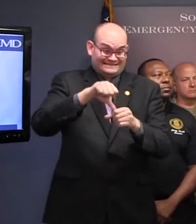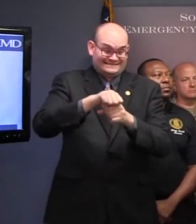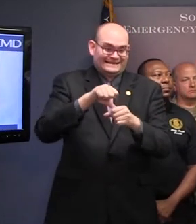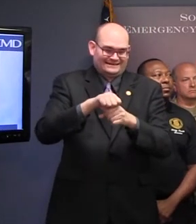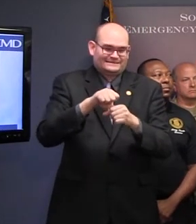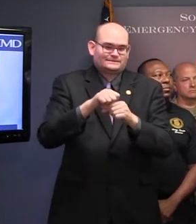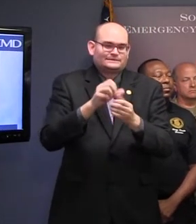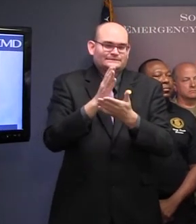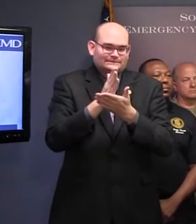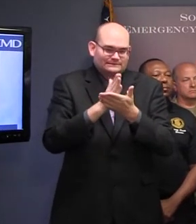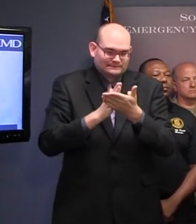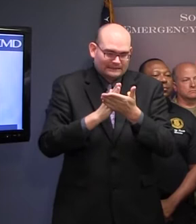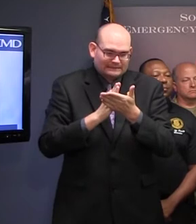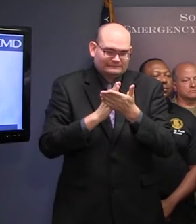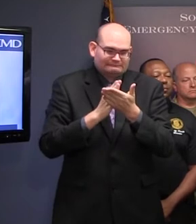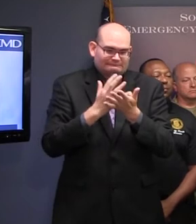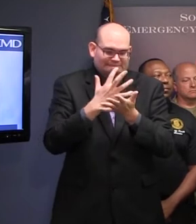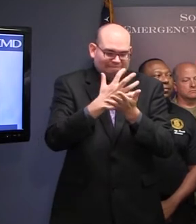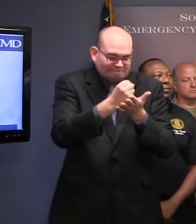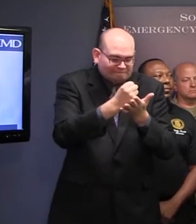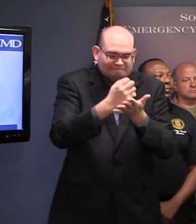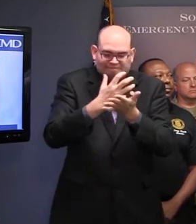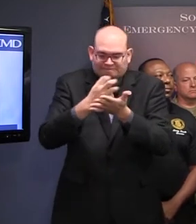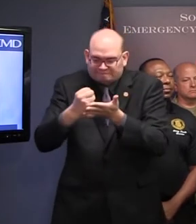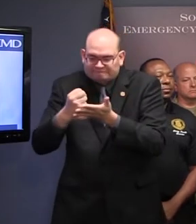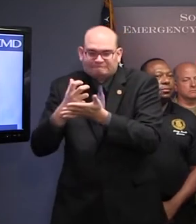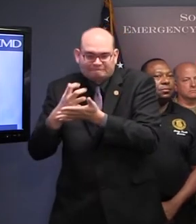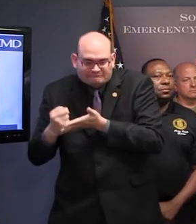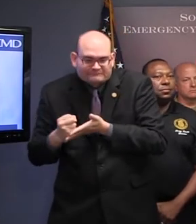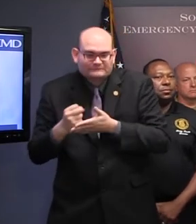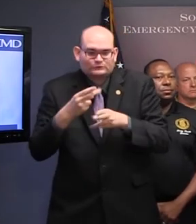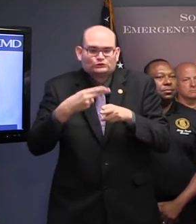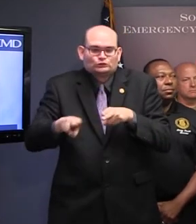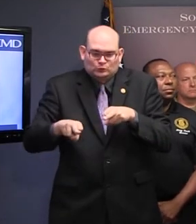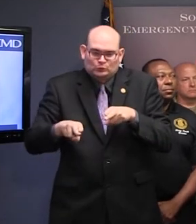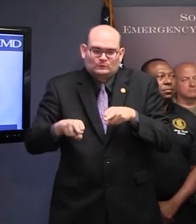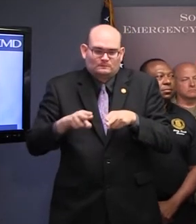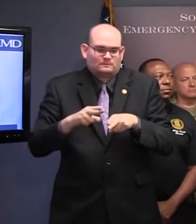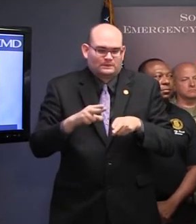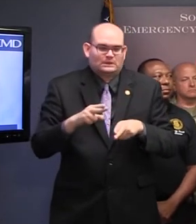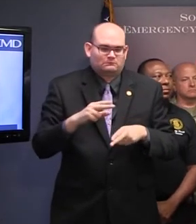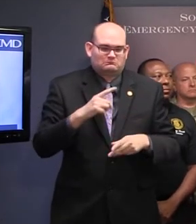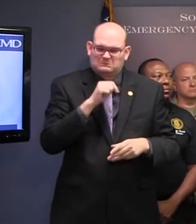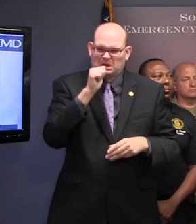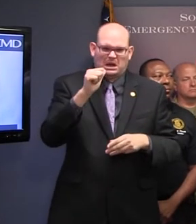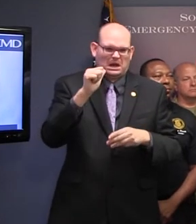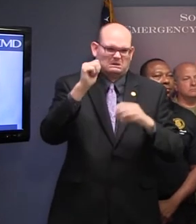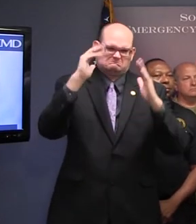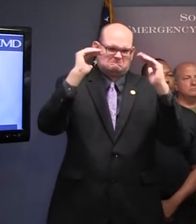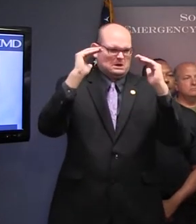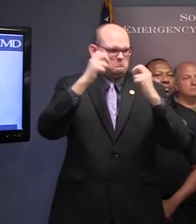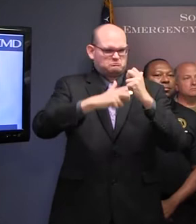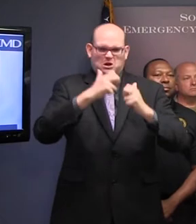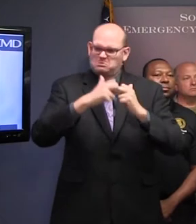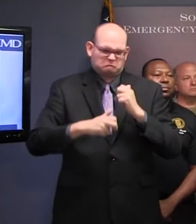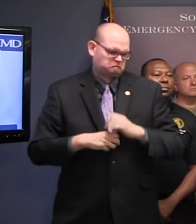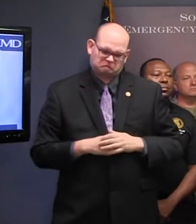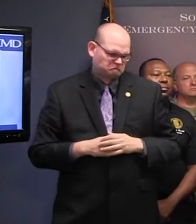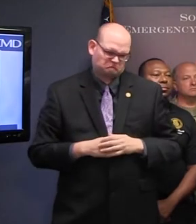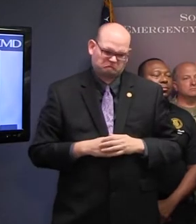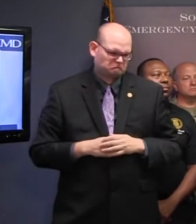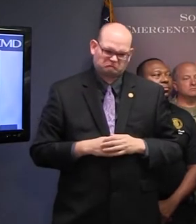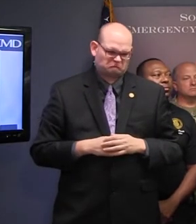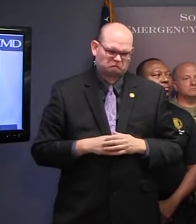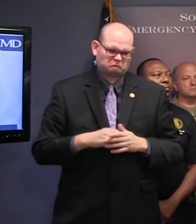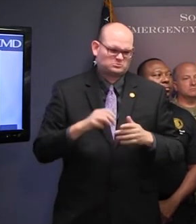temporary shortages, but we do not think we could run out of gas. The stations are being resupplied. The worst thing that we can do is panic and